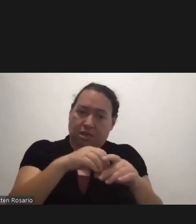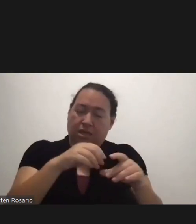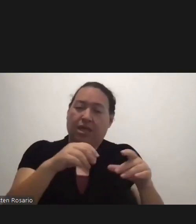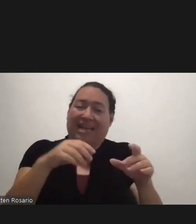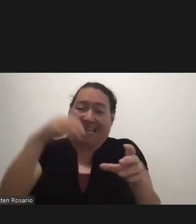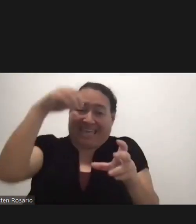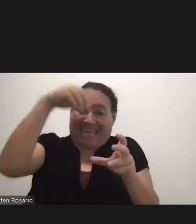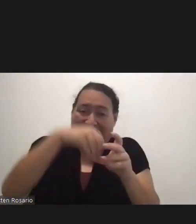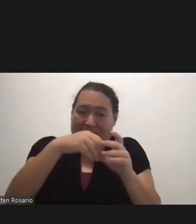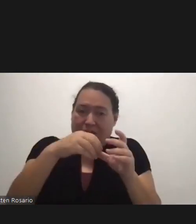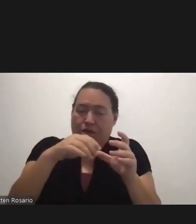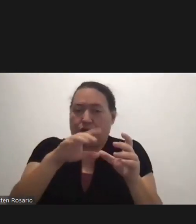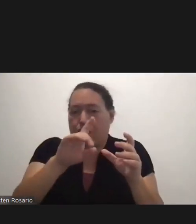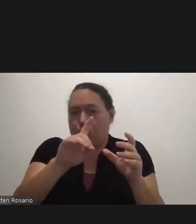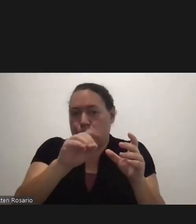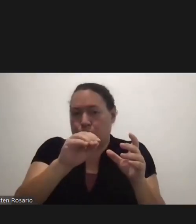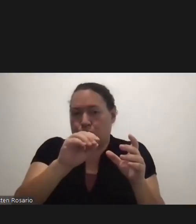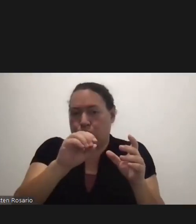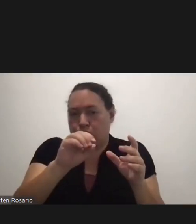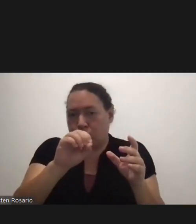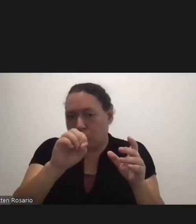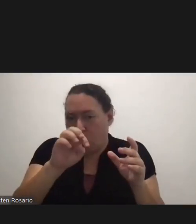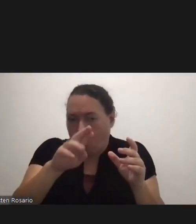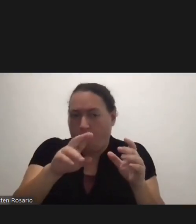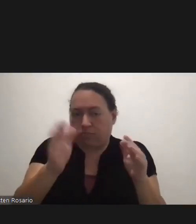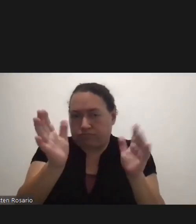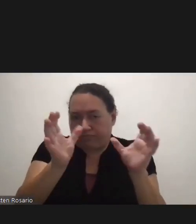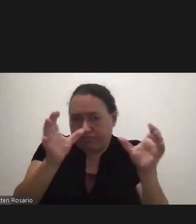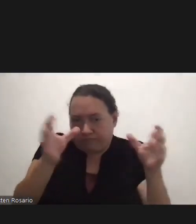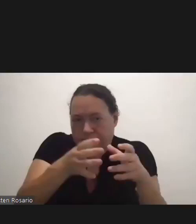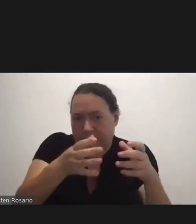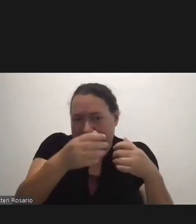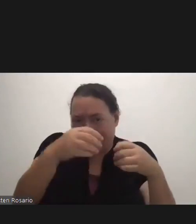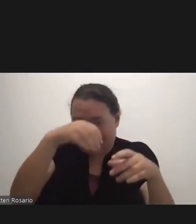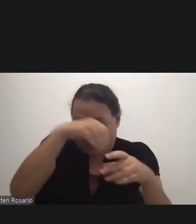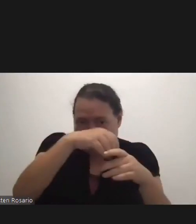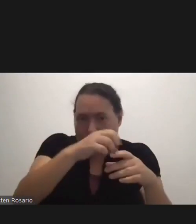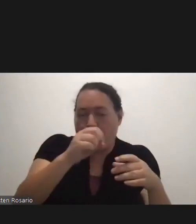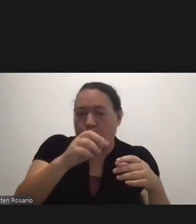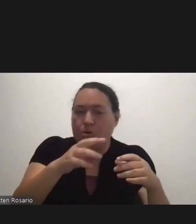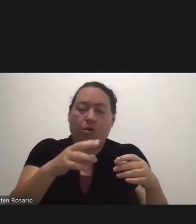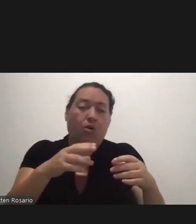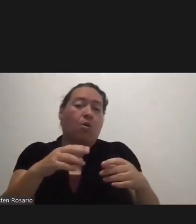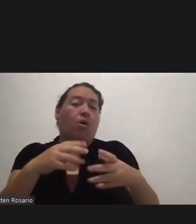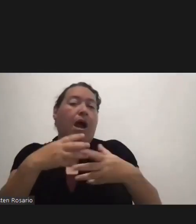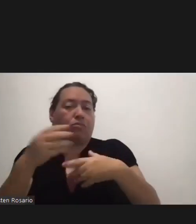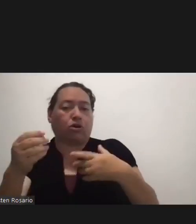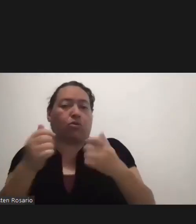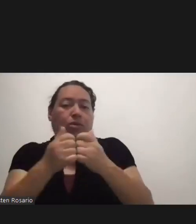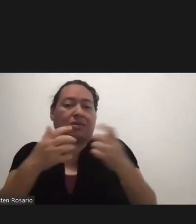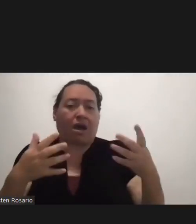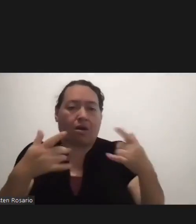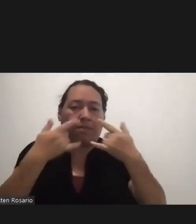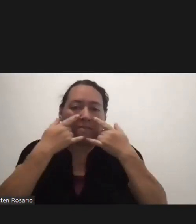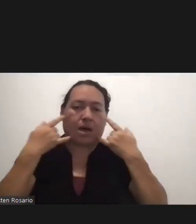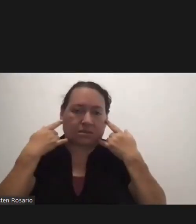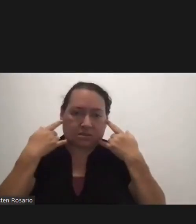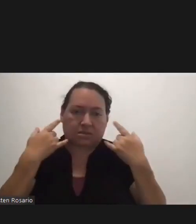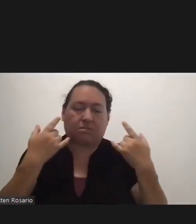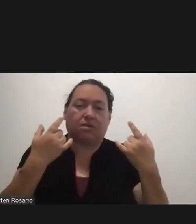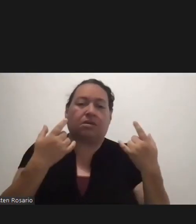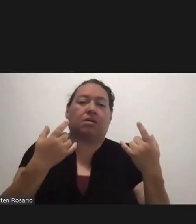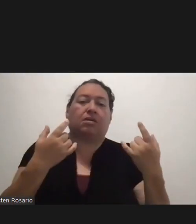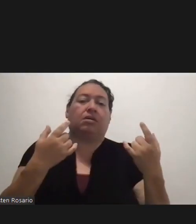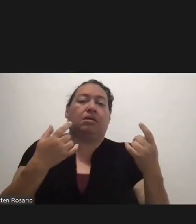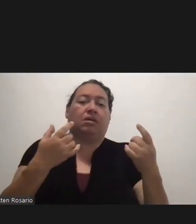and outdoor activities Large or small without wearing a mask Or physical distancing Despite this